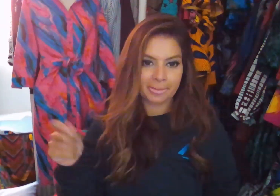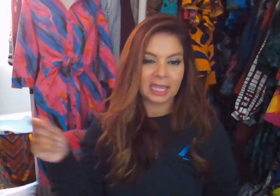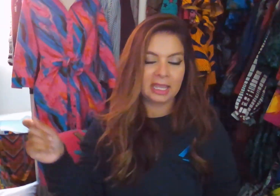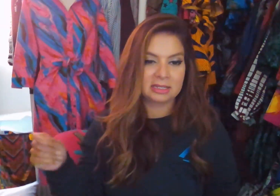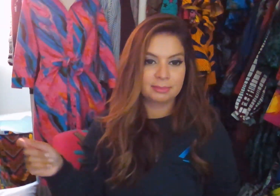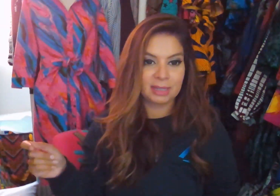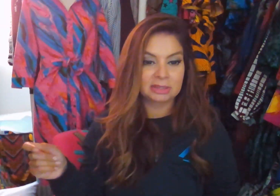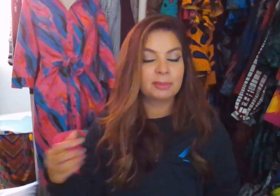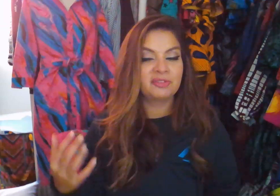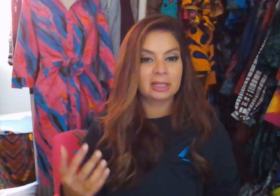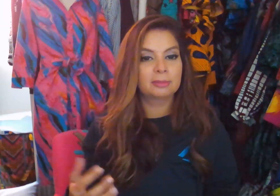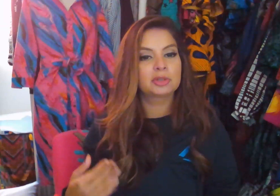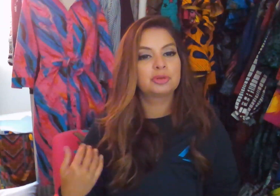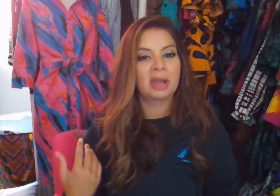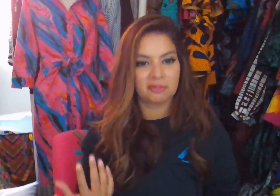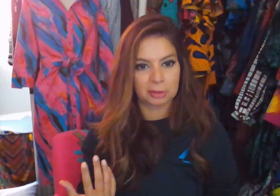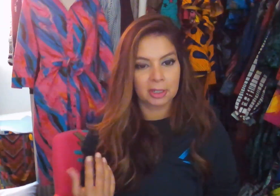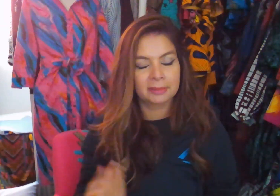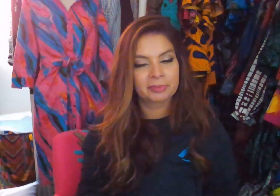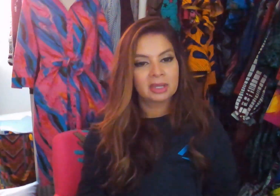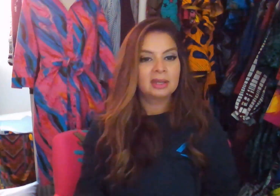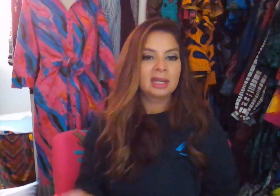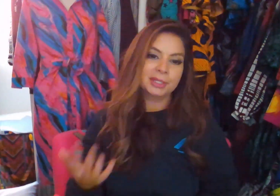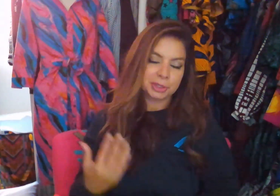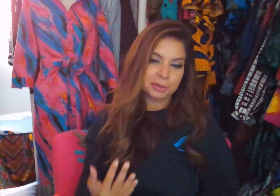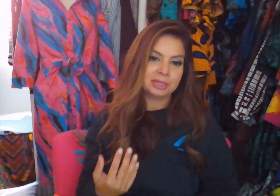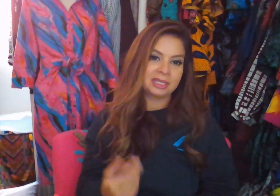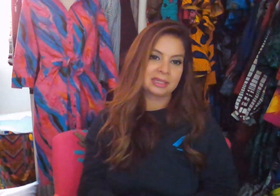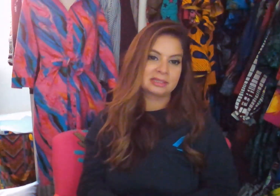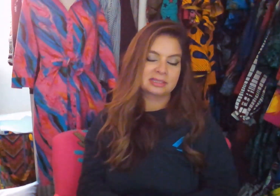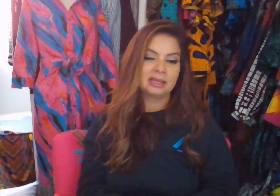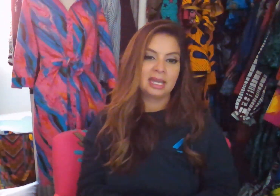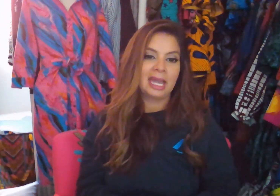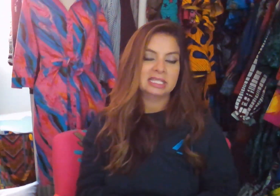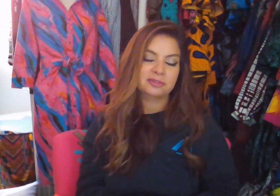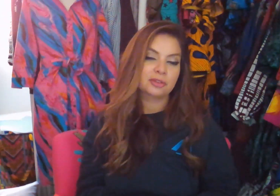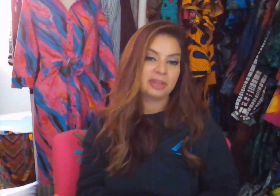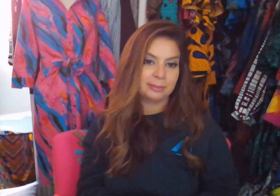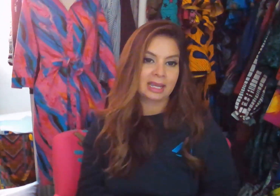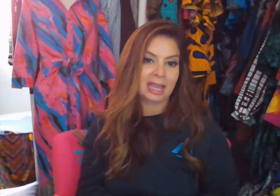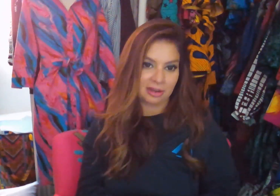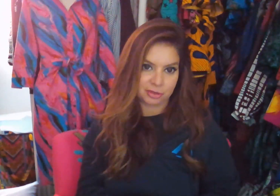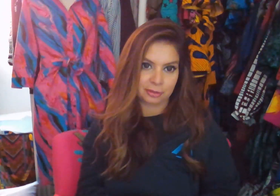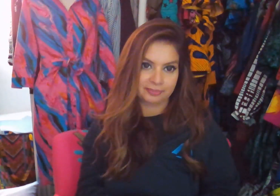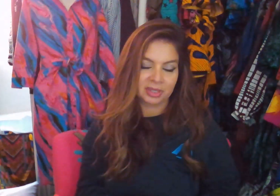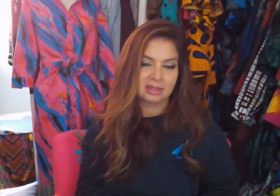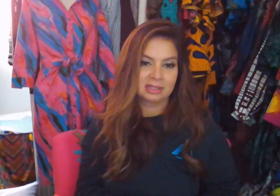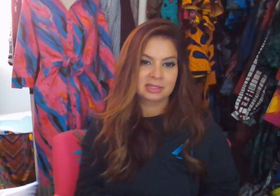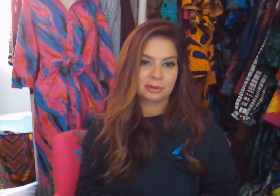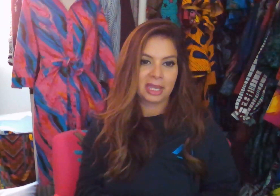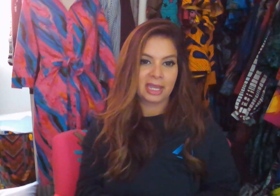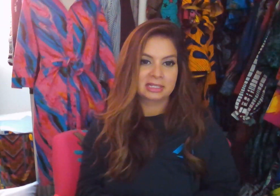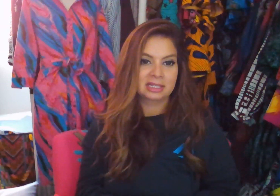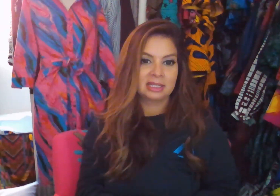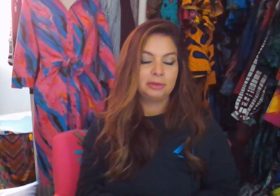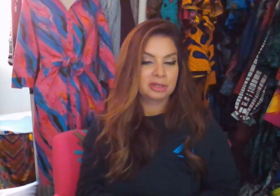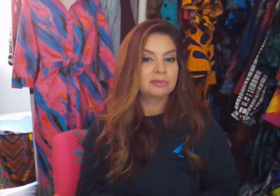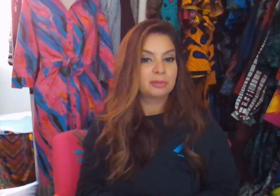and make them available to everyone. And the third thing is ask for feedback after so that you can